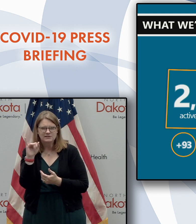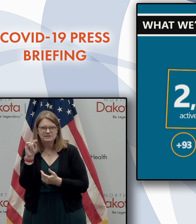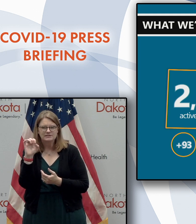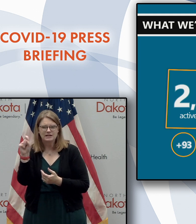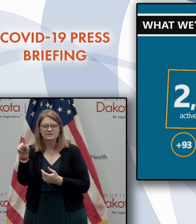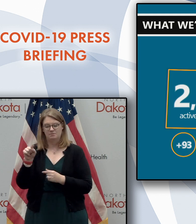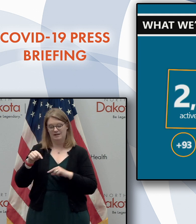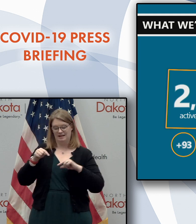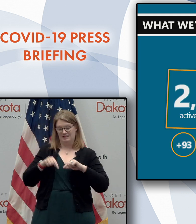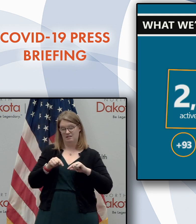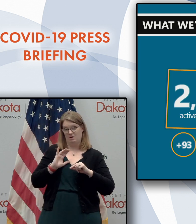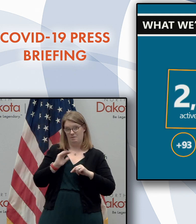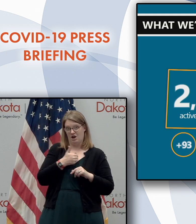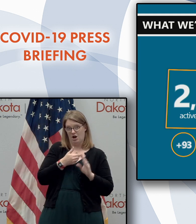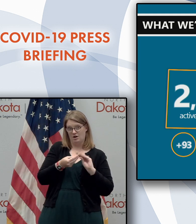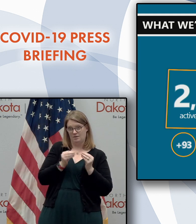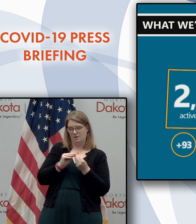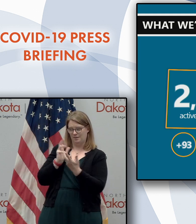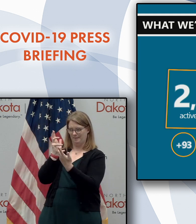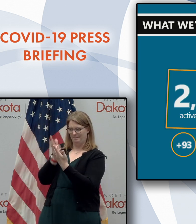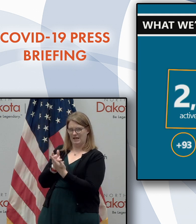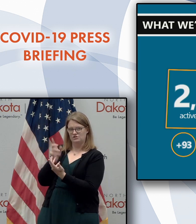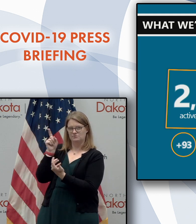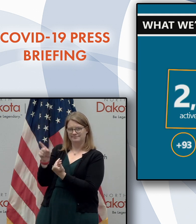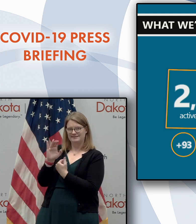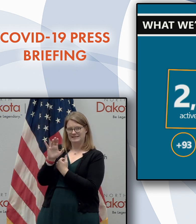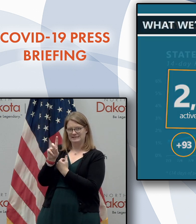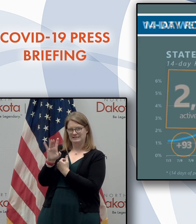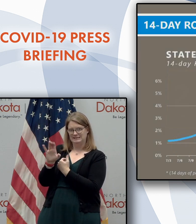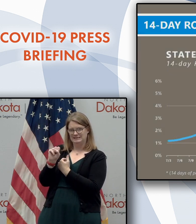number matches the CDC site.